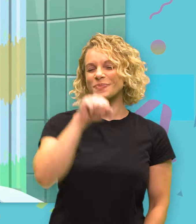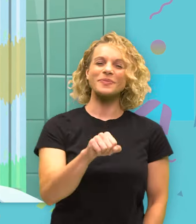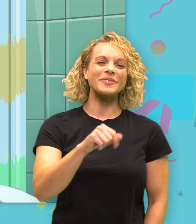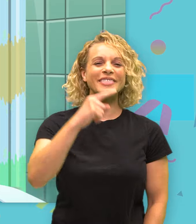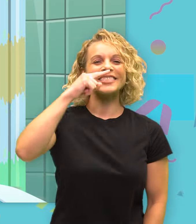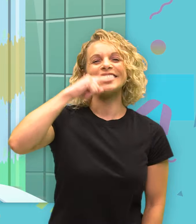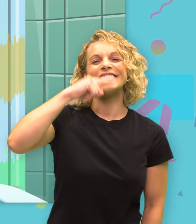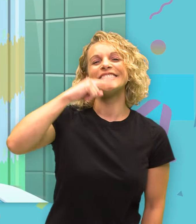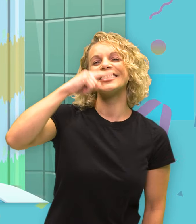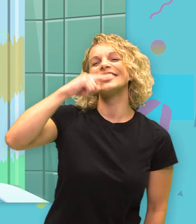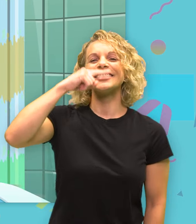brushing my teeth.